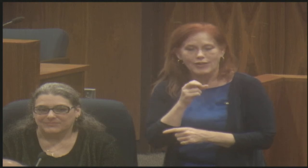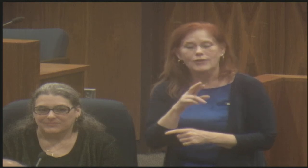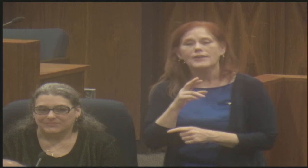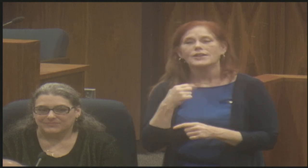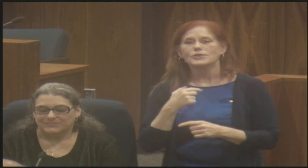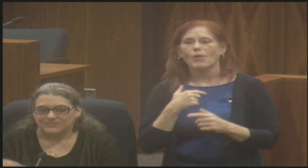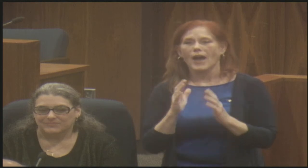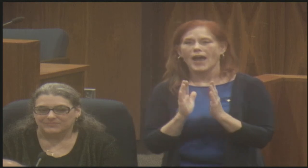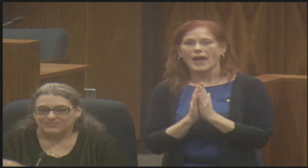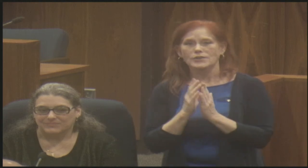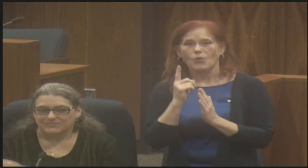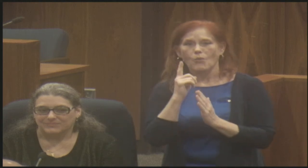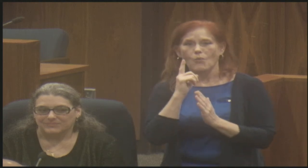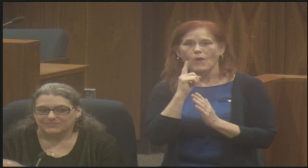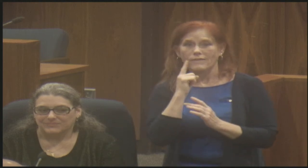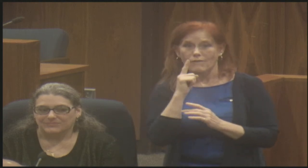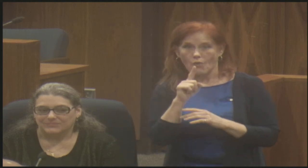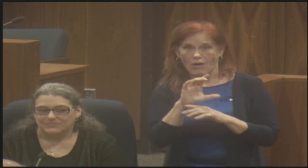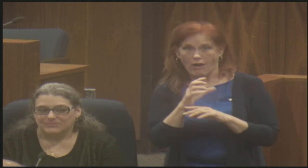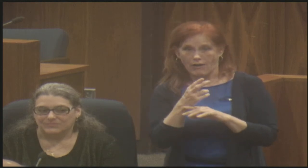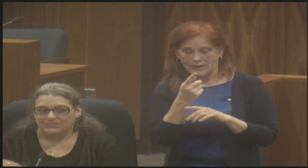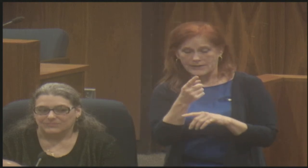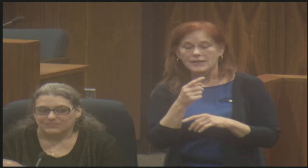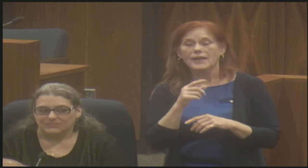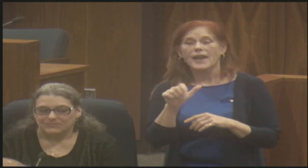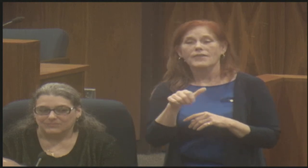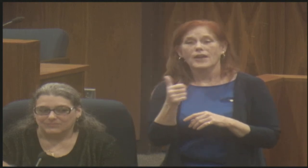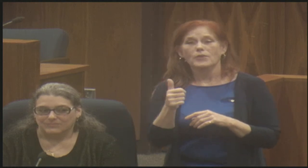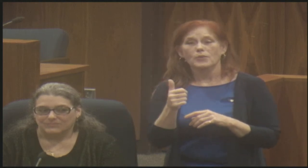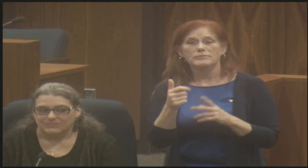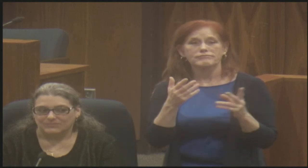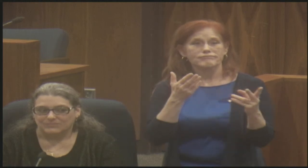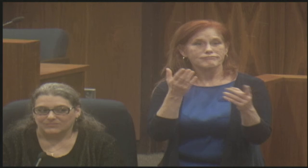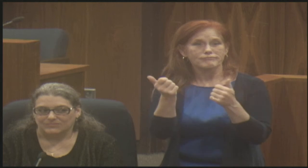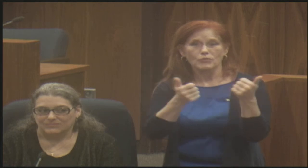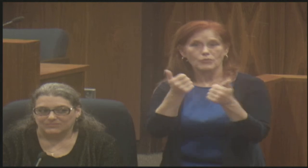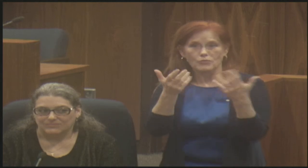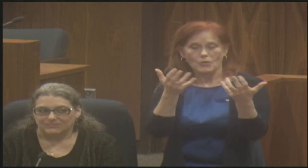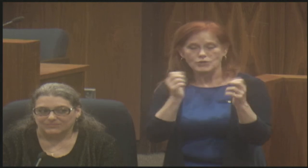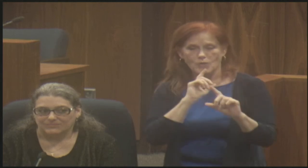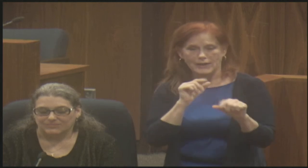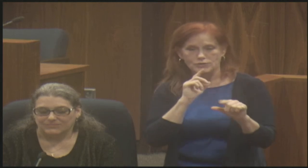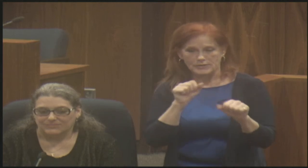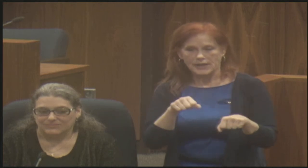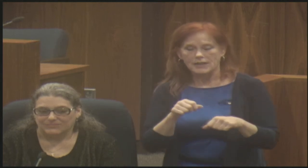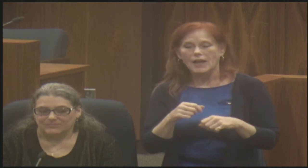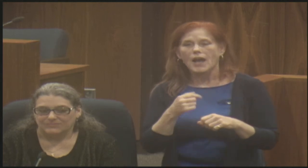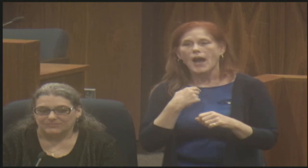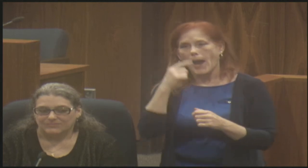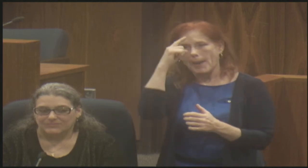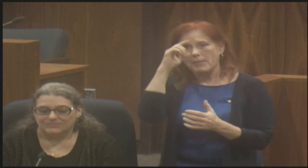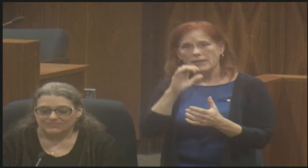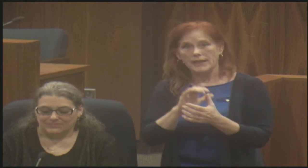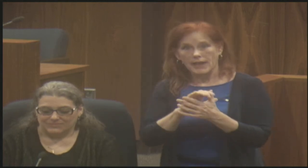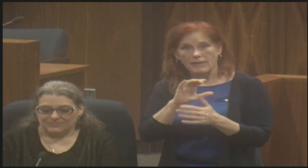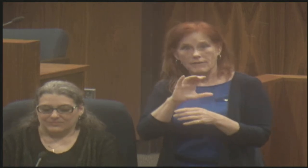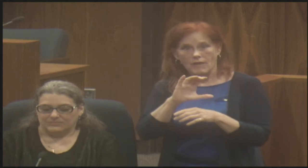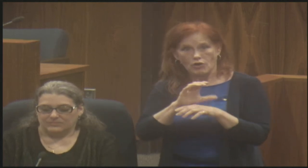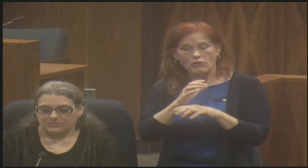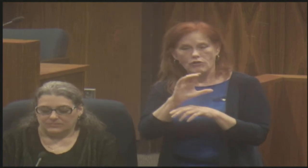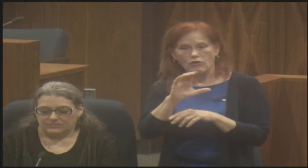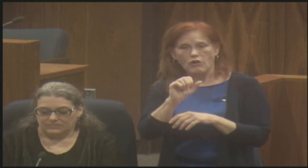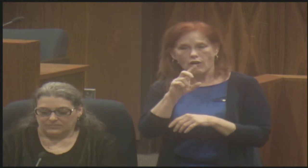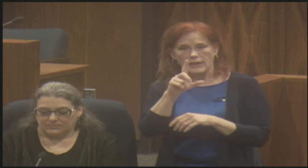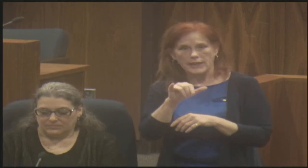I think one is, uh, for Carly and the other one can be answered by whomever wants to. Um, I, I believe it was Carly when you were talking